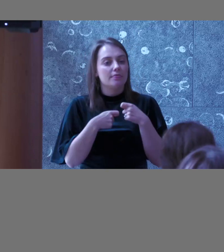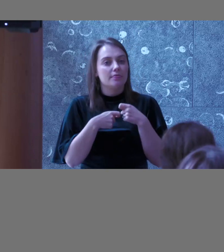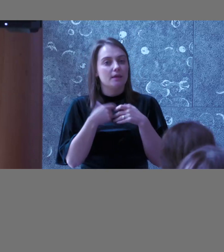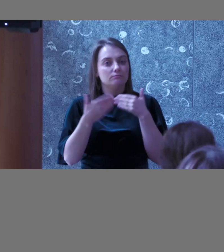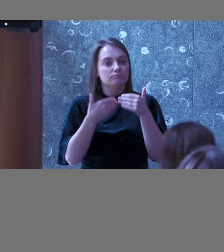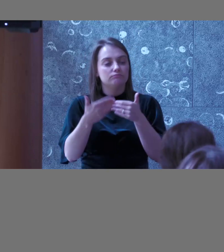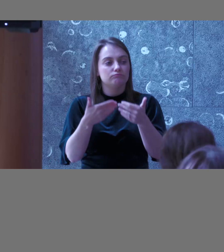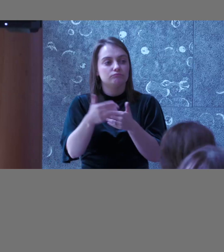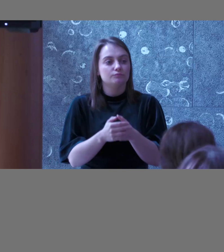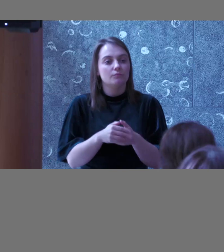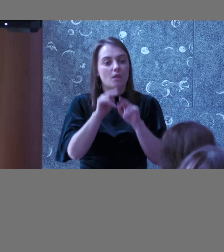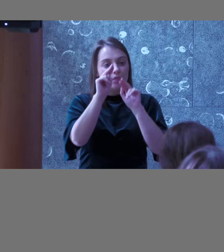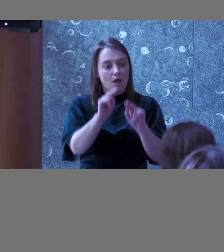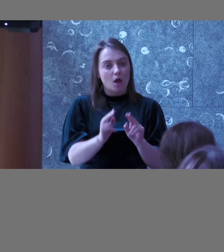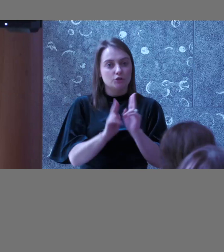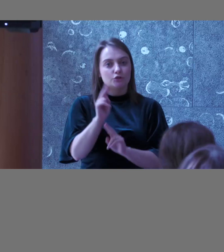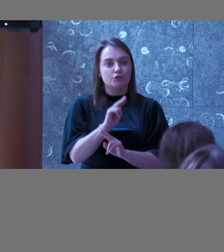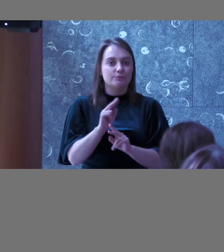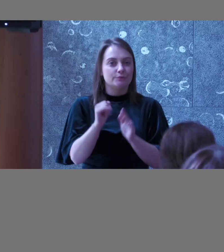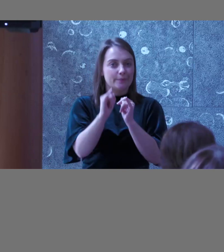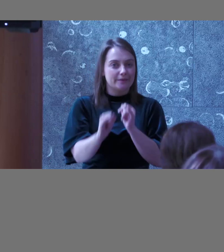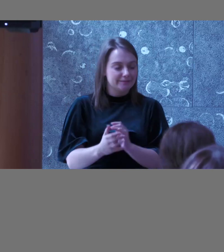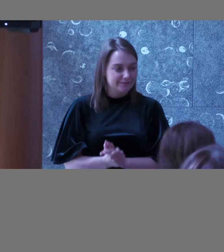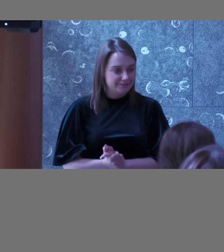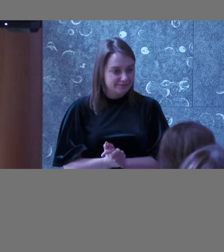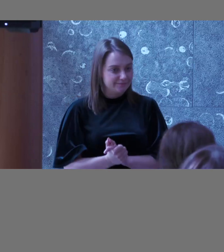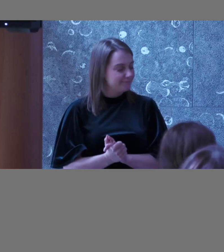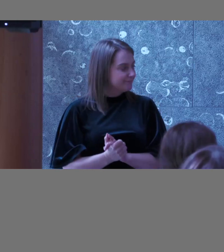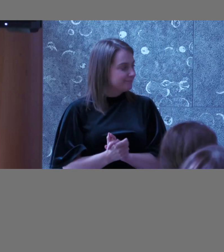sprint level the audit shouldn't hopefully fingers crossed have many issues